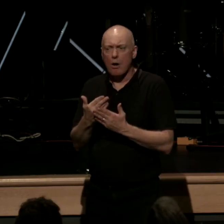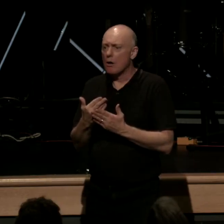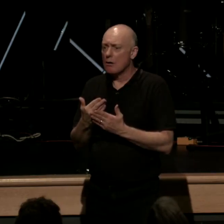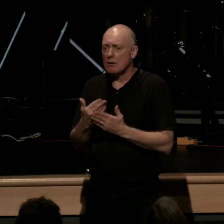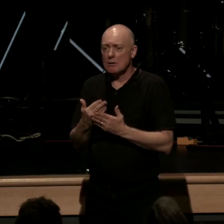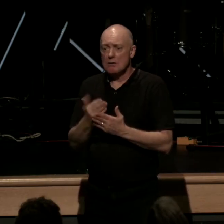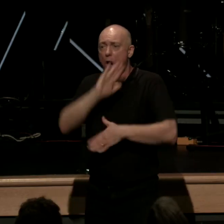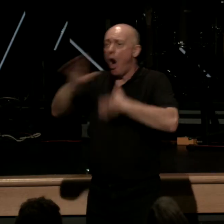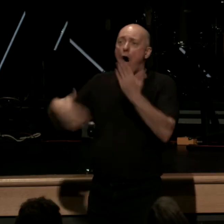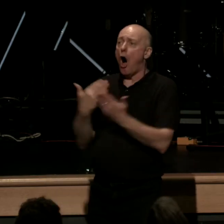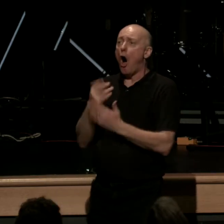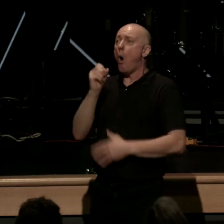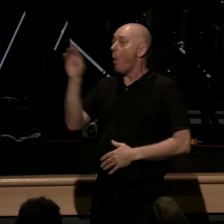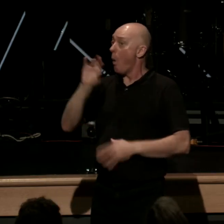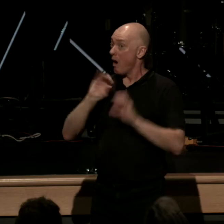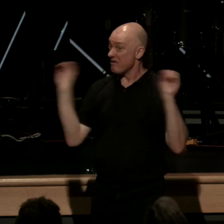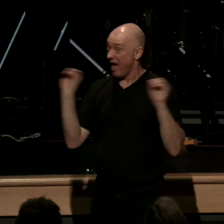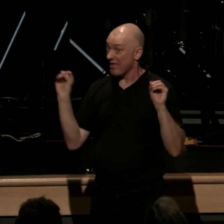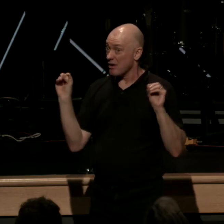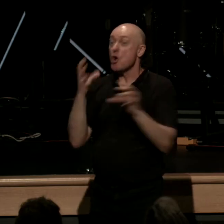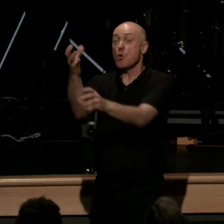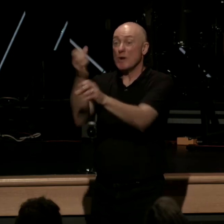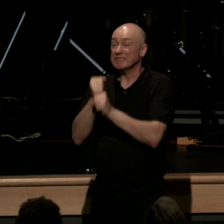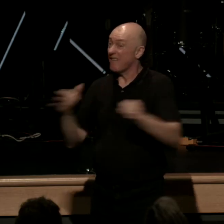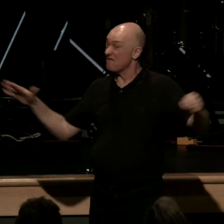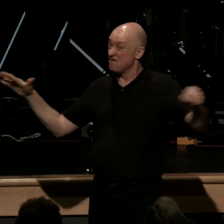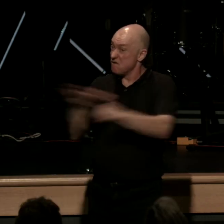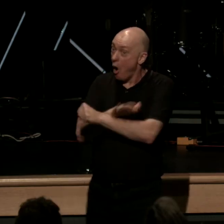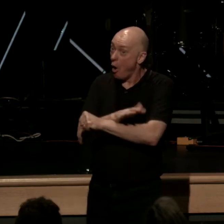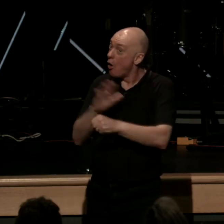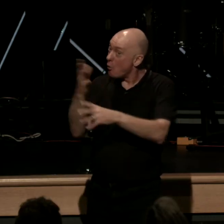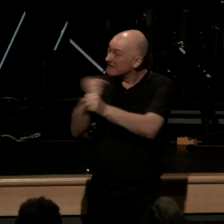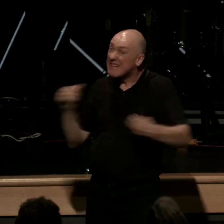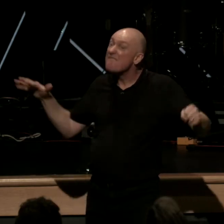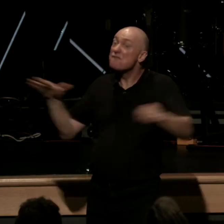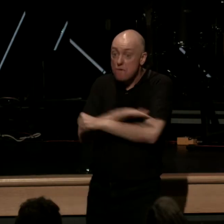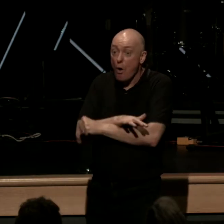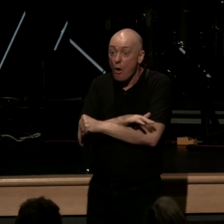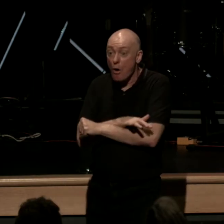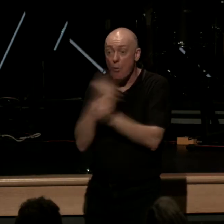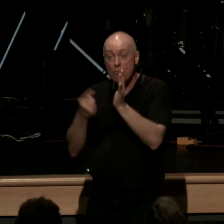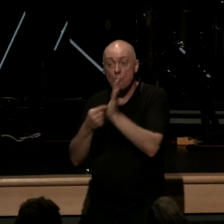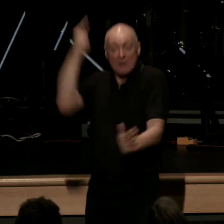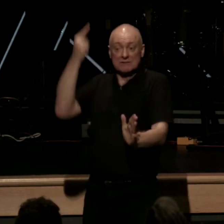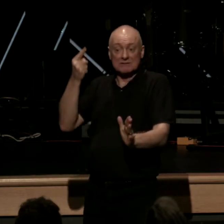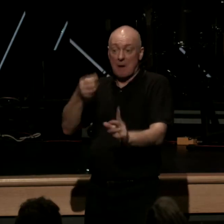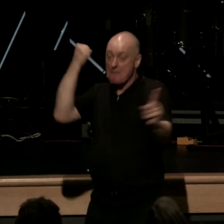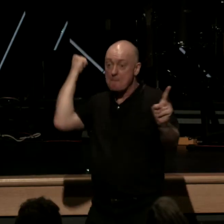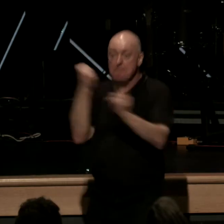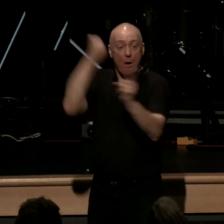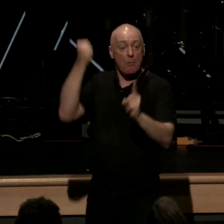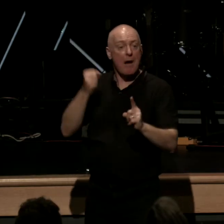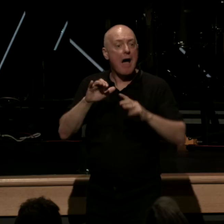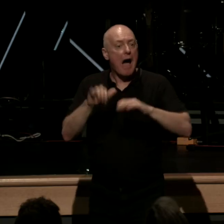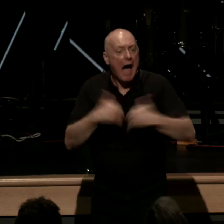nothing to be received in its entirety here and now how by self abandoning faith